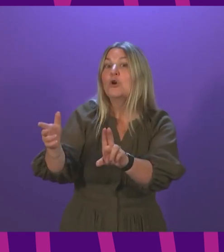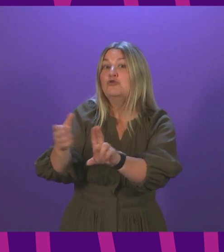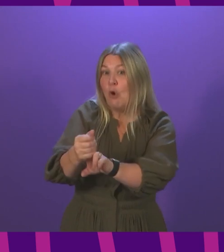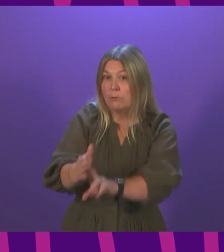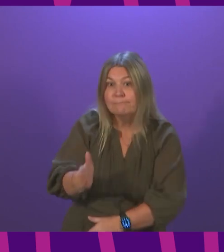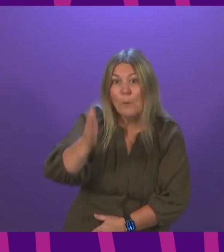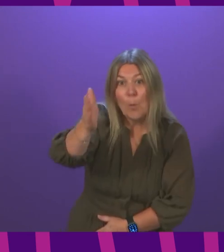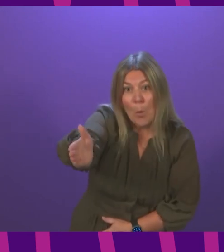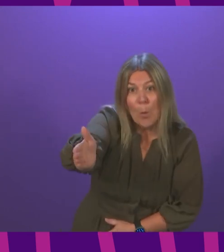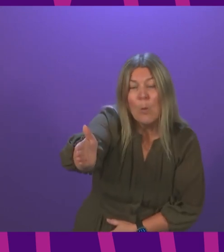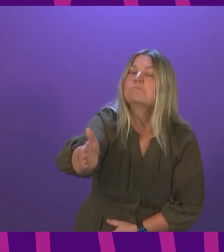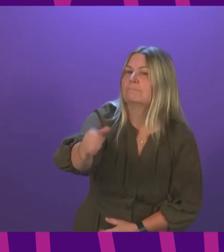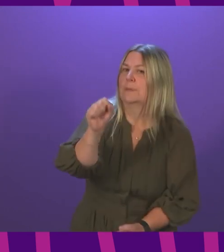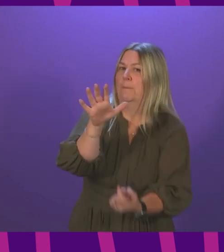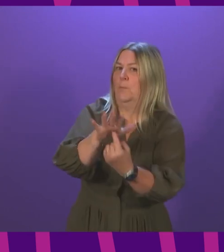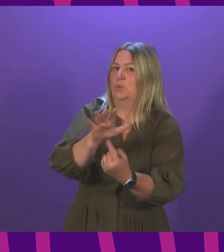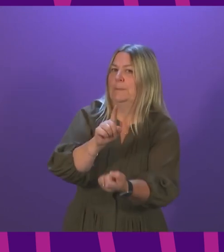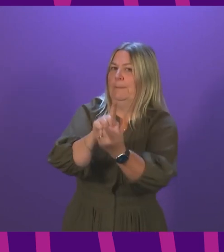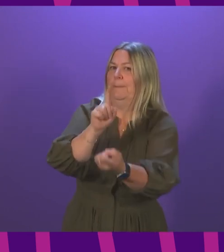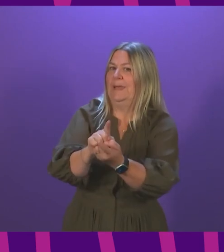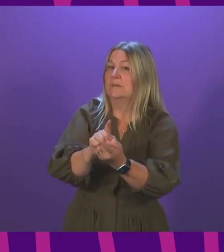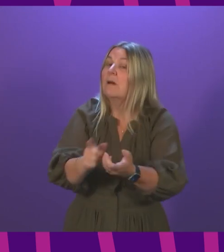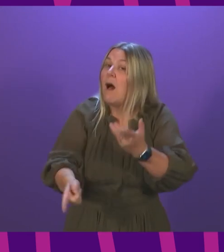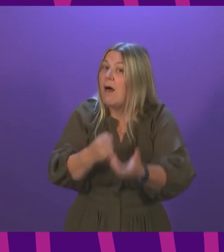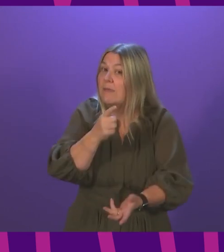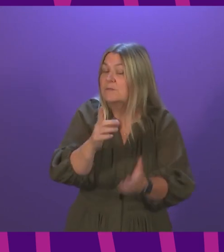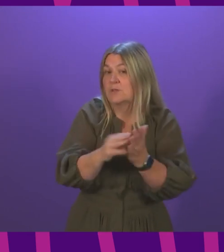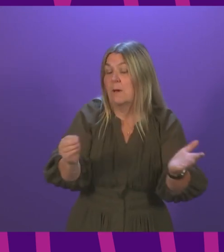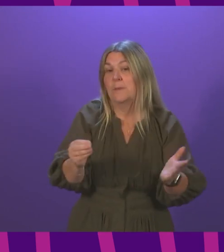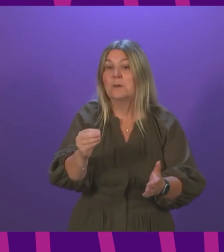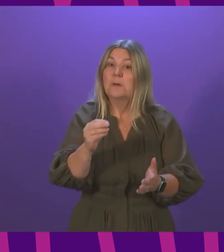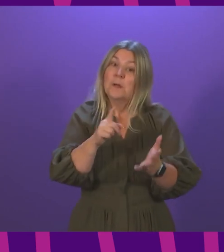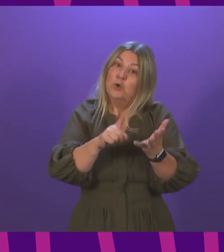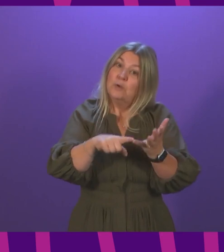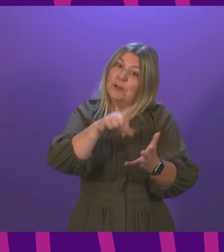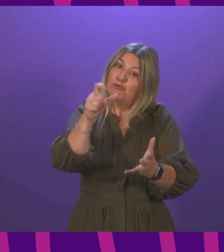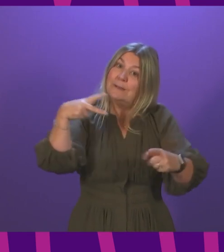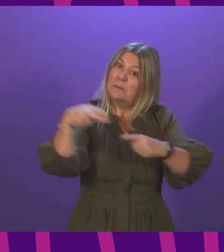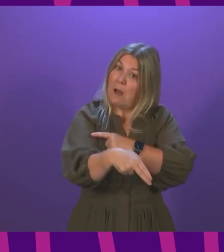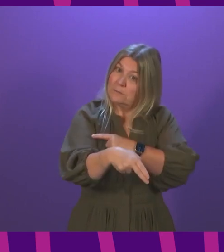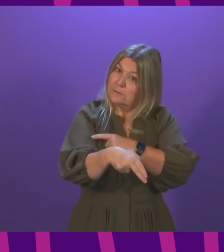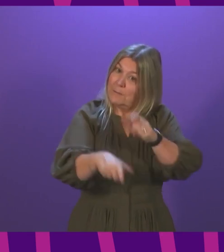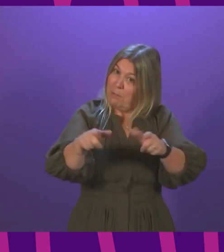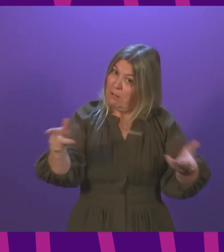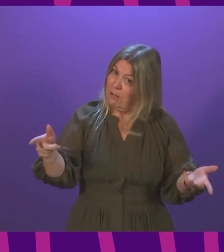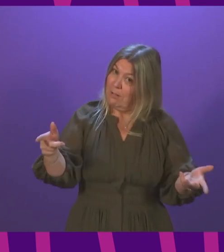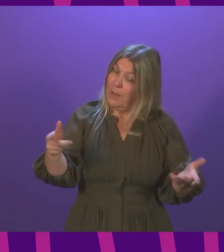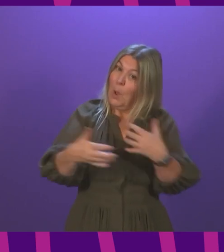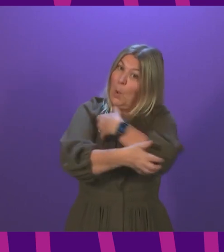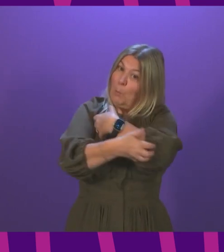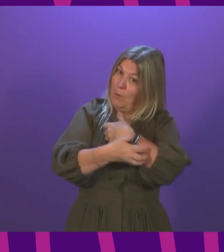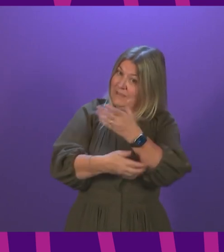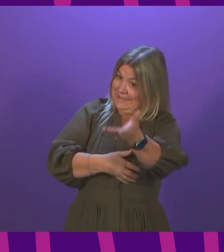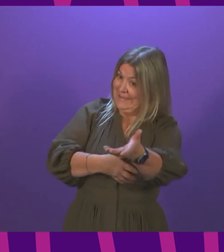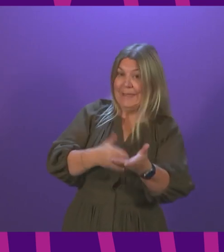will also be important to meet with, for example, those who have just had their universal credit withdrawn, driving them deeper into